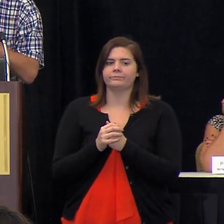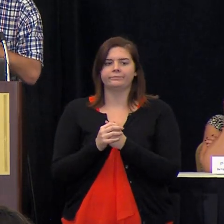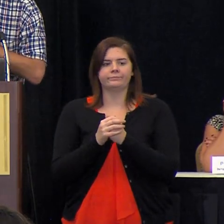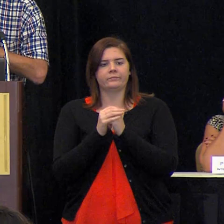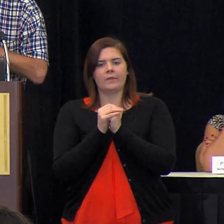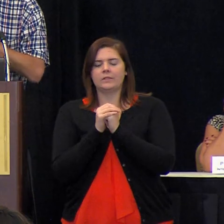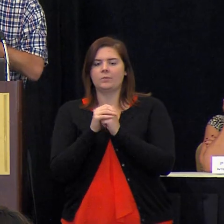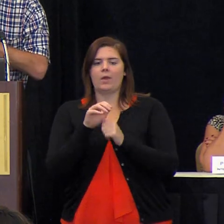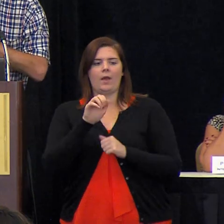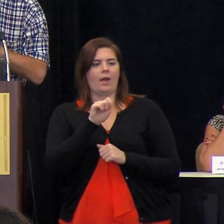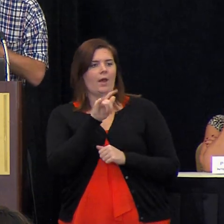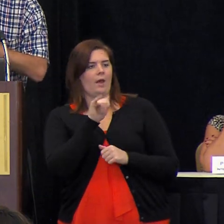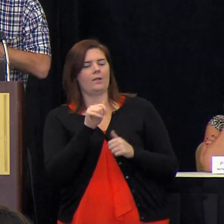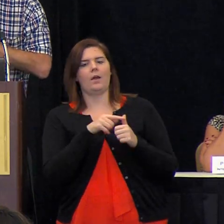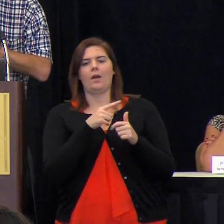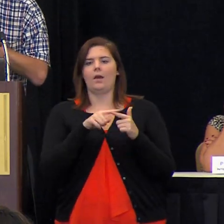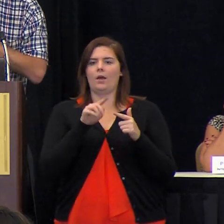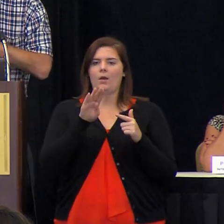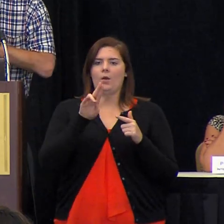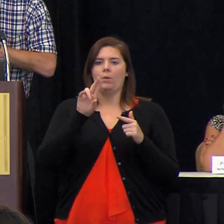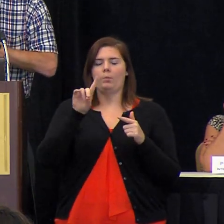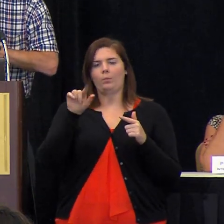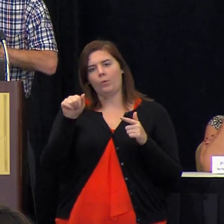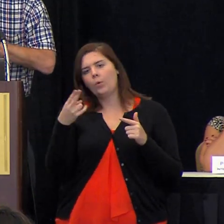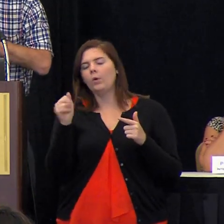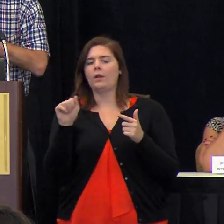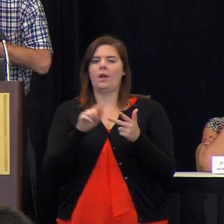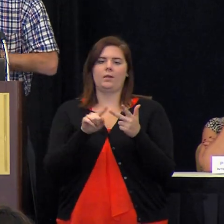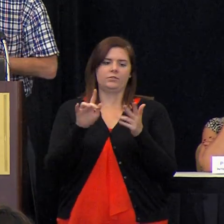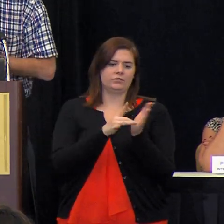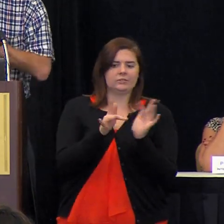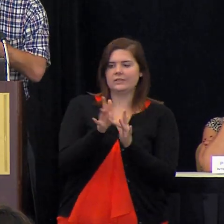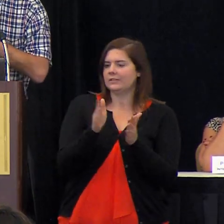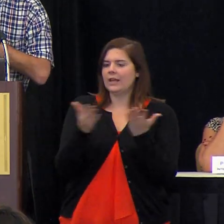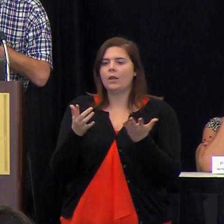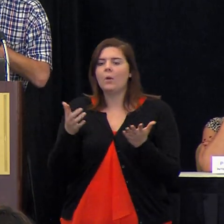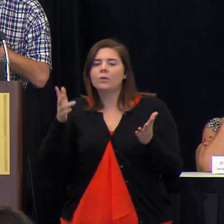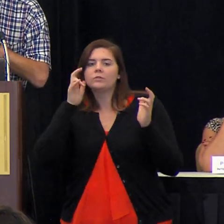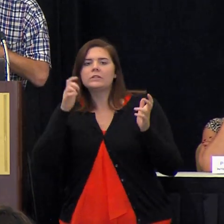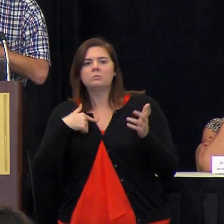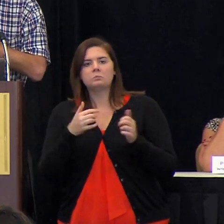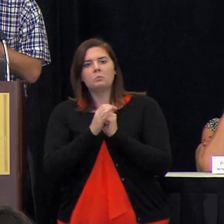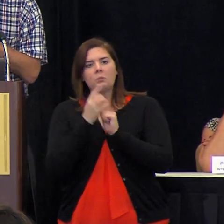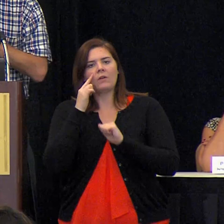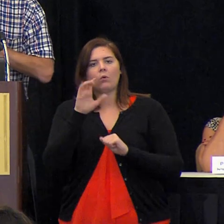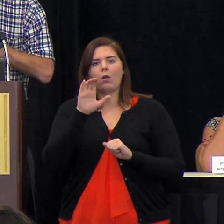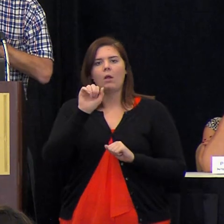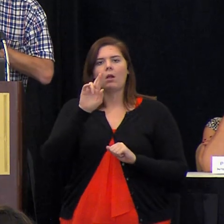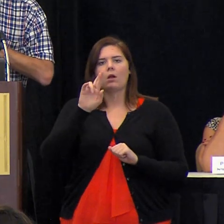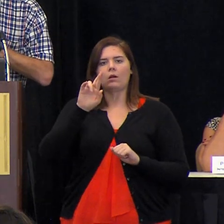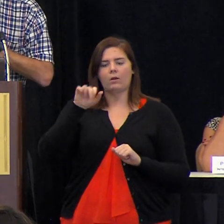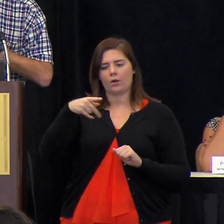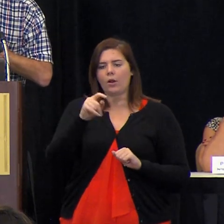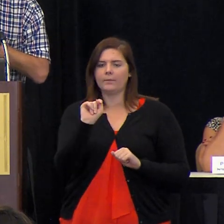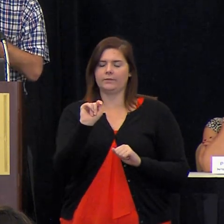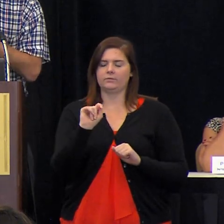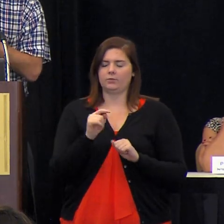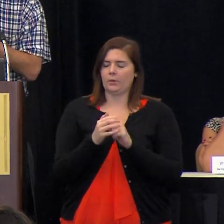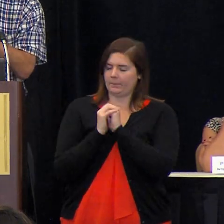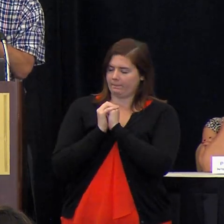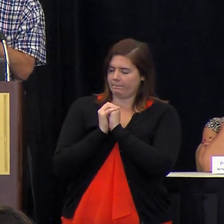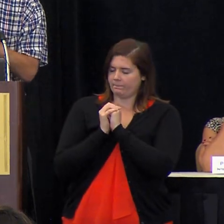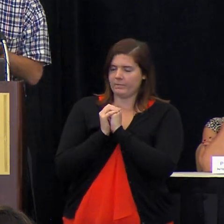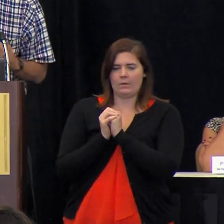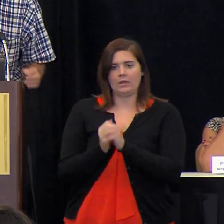to allah and buddha and jesus and anybody who's listening and let's pray for a carpet so she started to pray for carpet and then